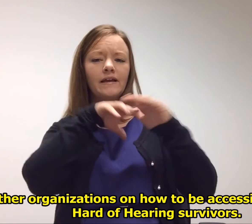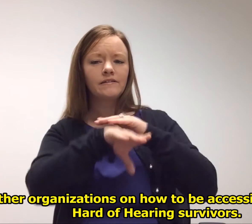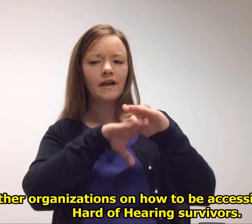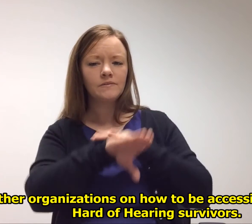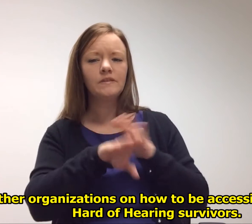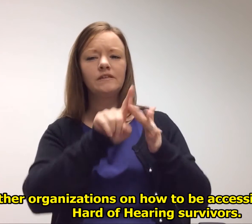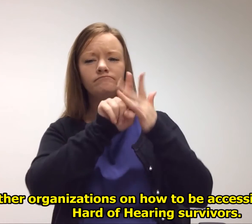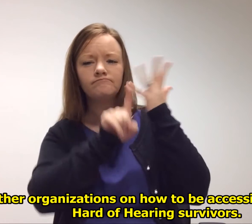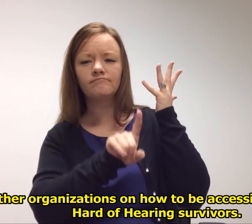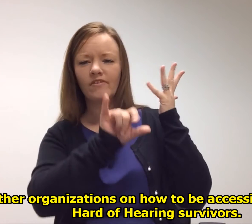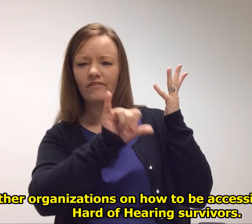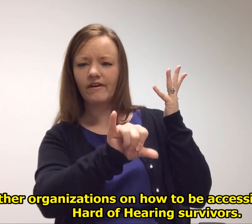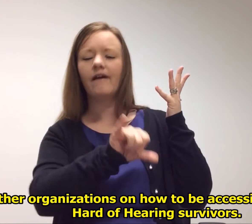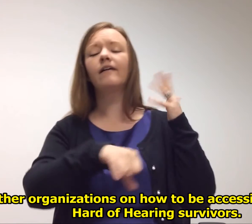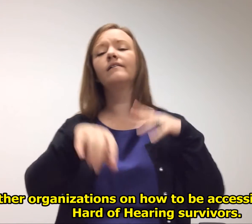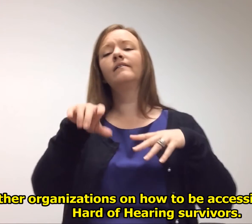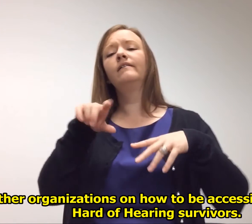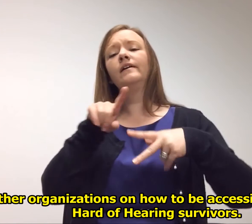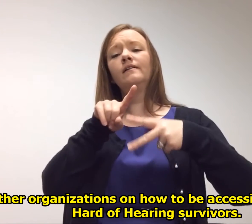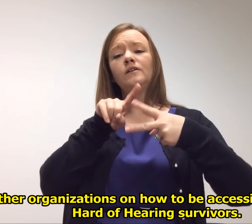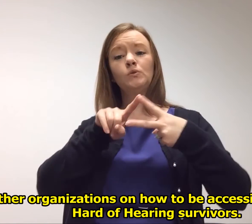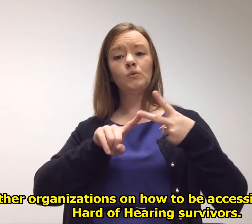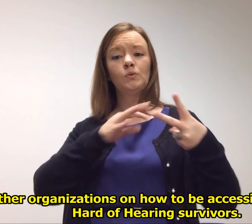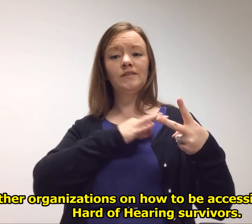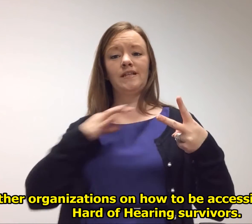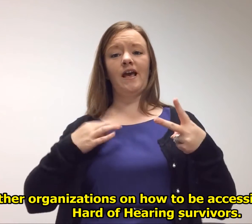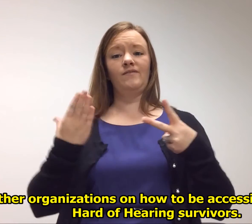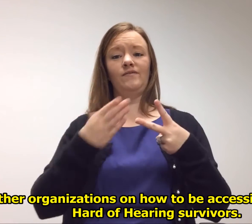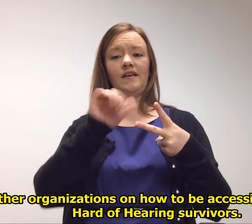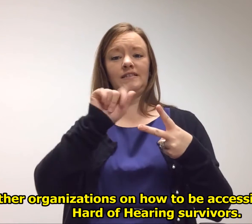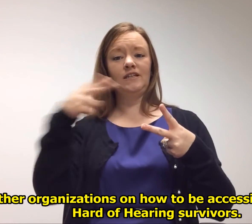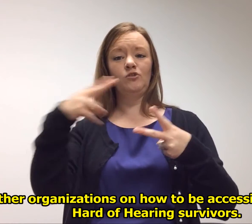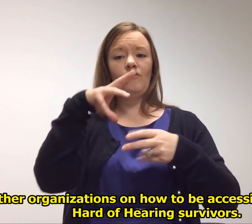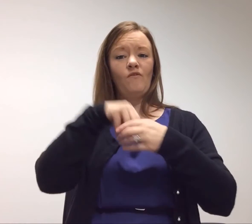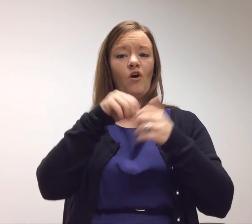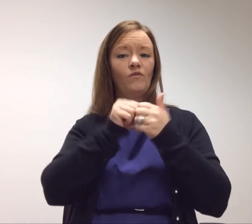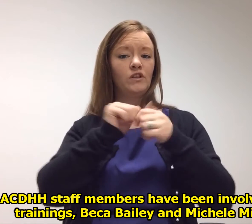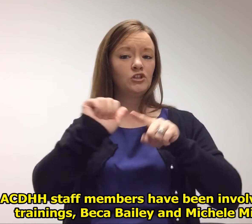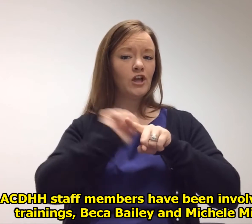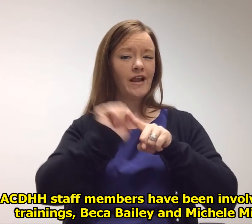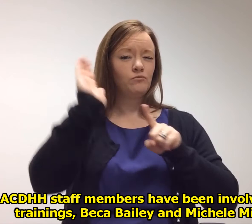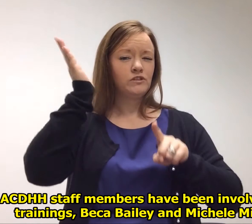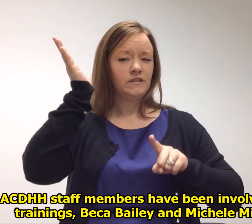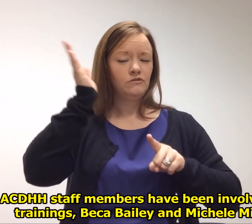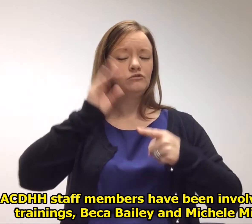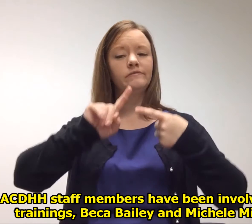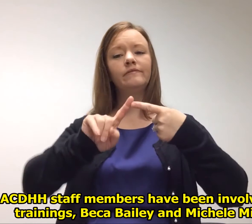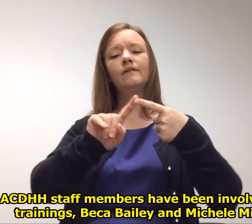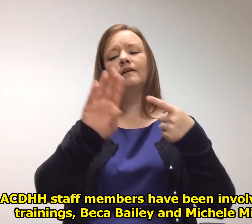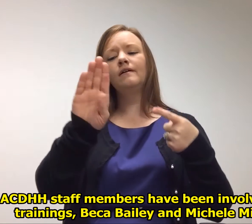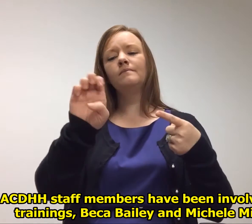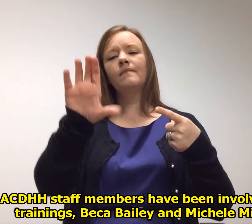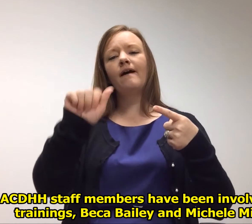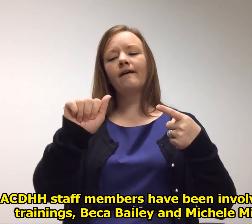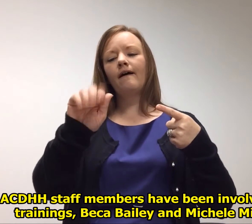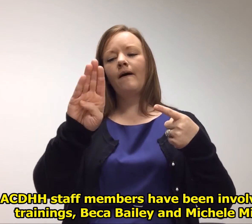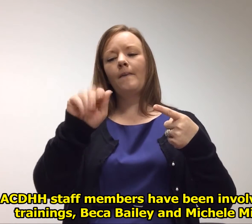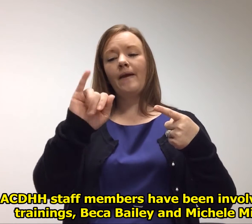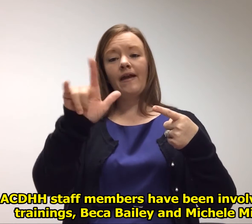organizations on how to be accessible to deaf and hard-of-hearing survivors. Two ACDHH staff members have been involved with